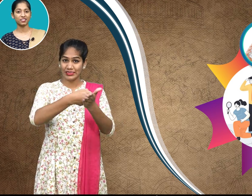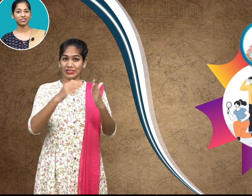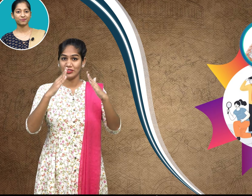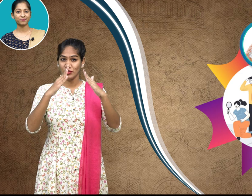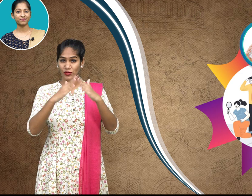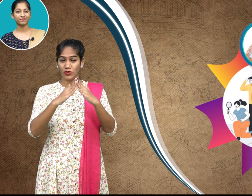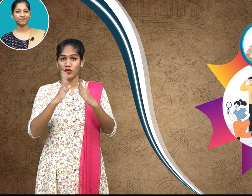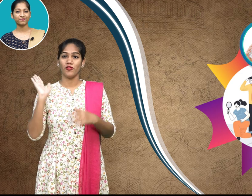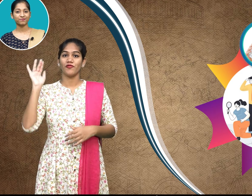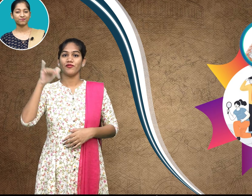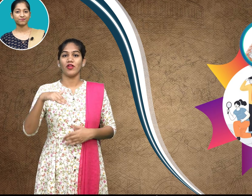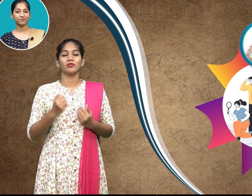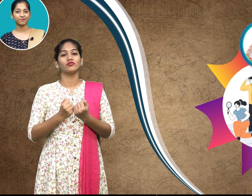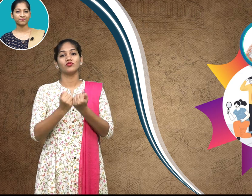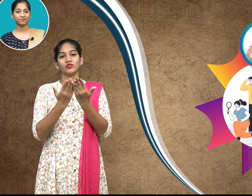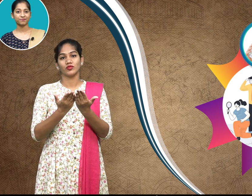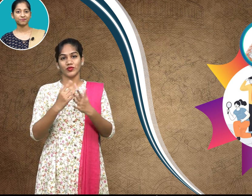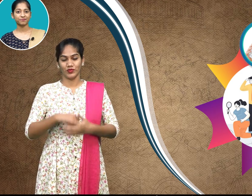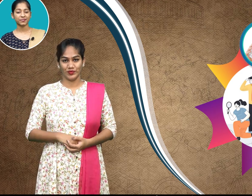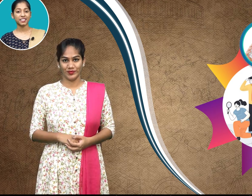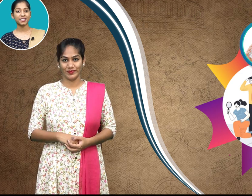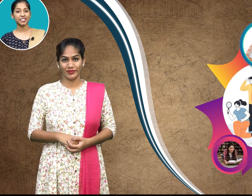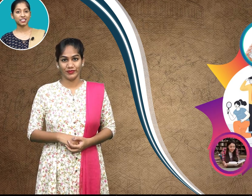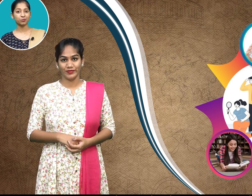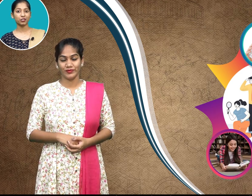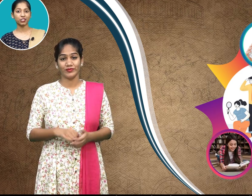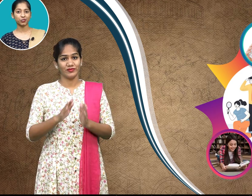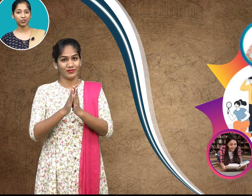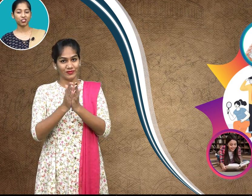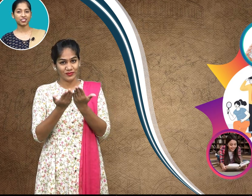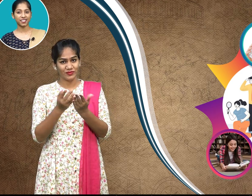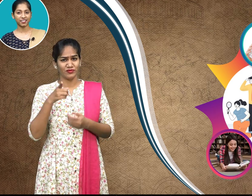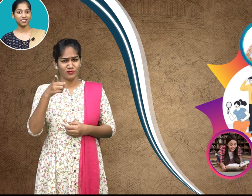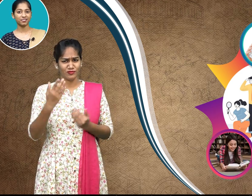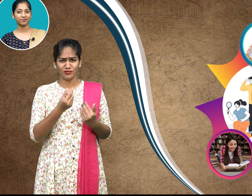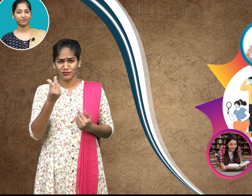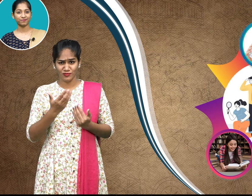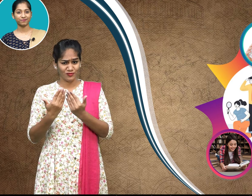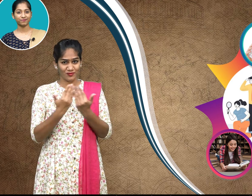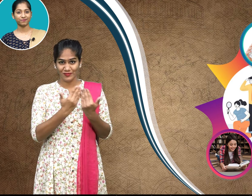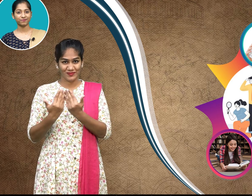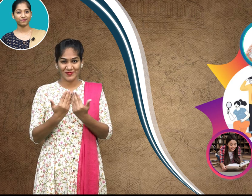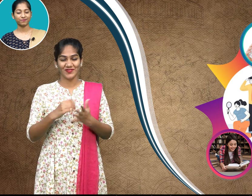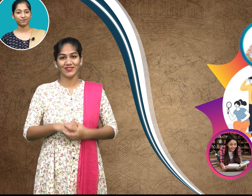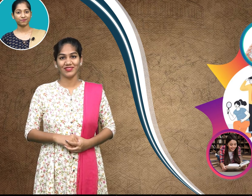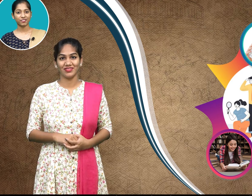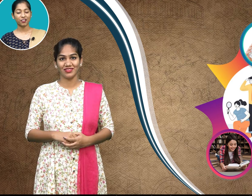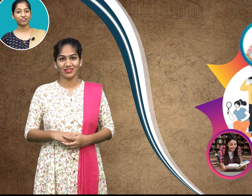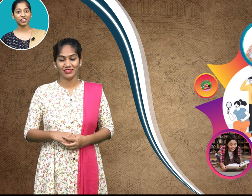the textbook you use to study fresh